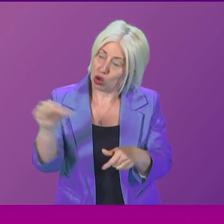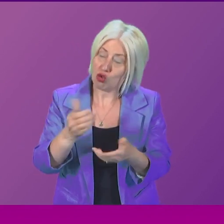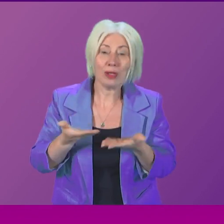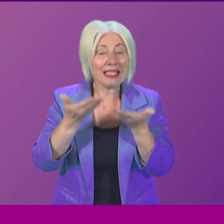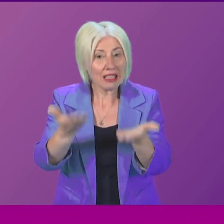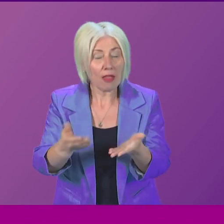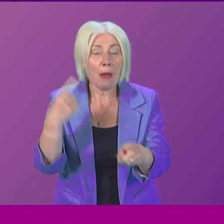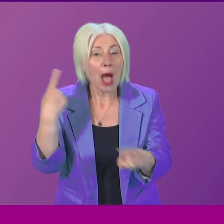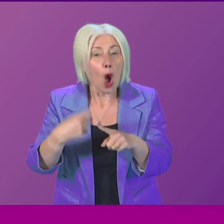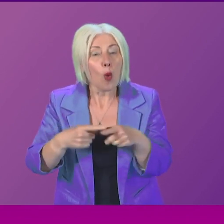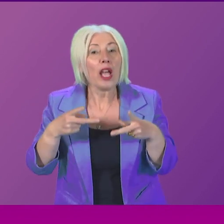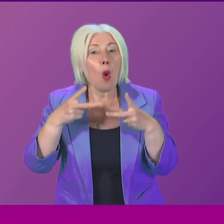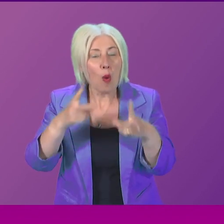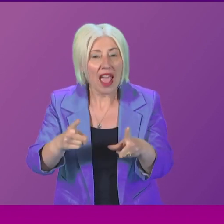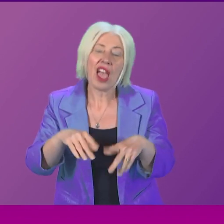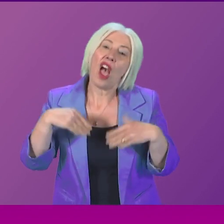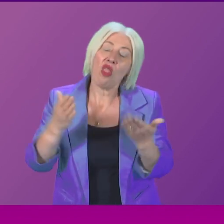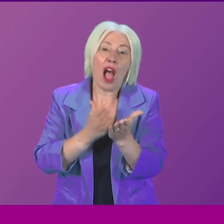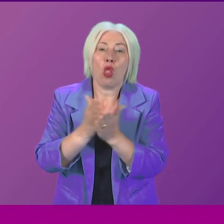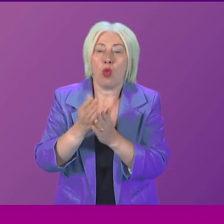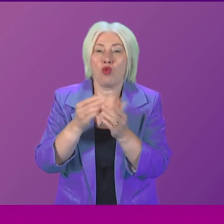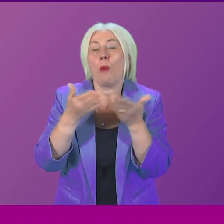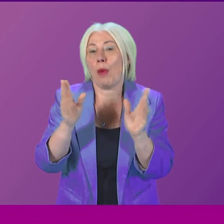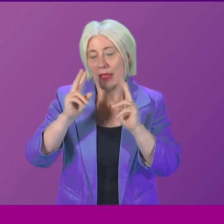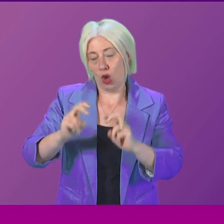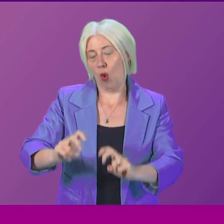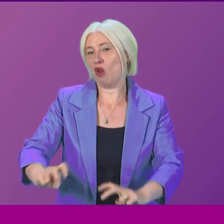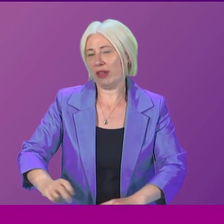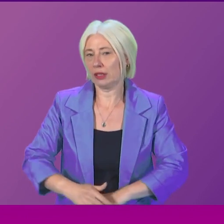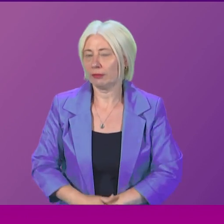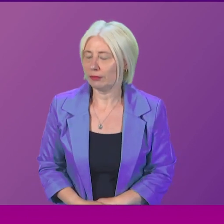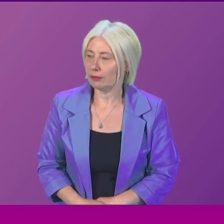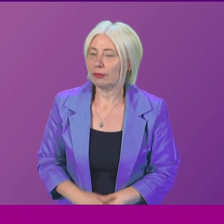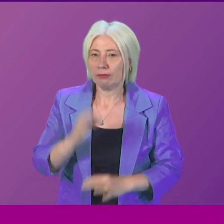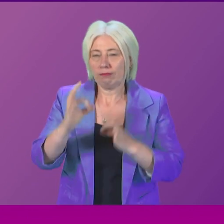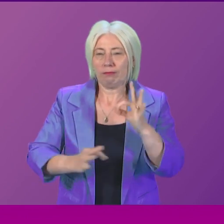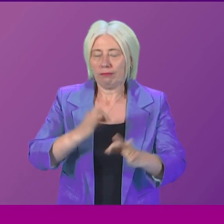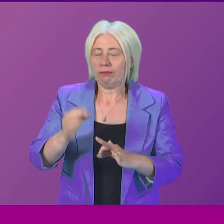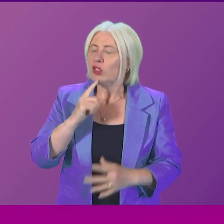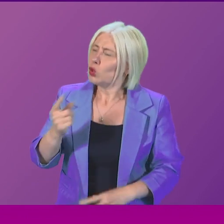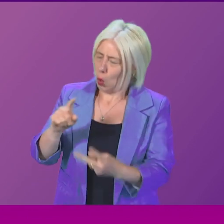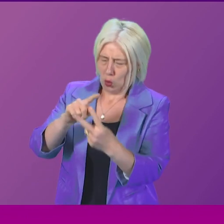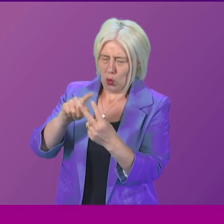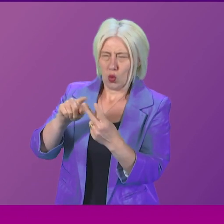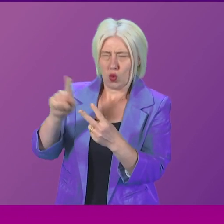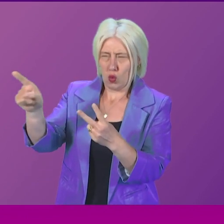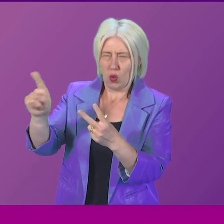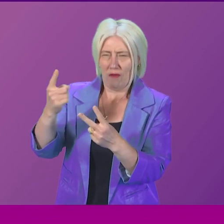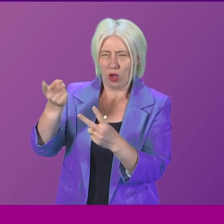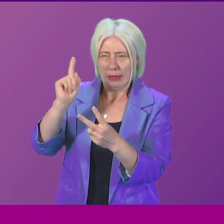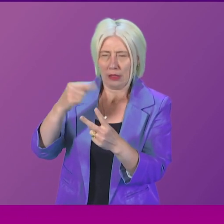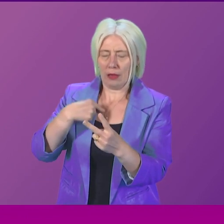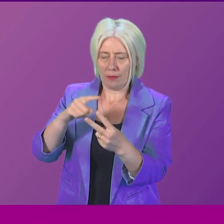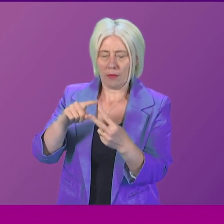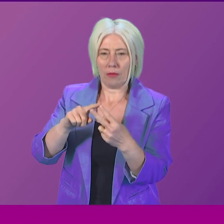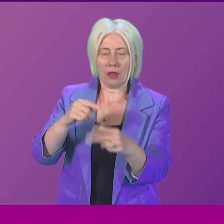quicker and more expeditious than going through a public inquiry? Douglas Ross. So if I can take the two points that the First Minister has mentioned. First of all,